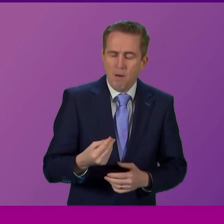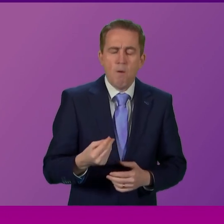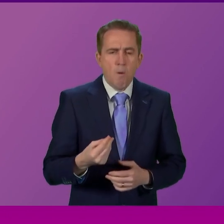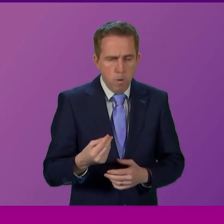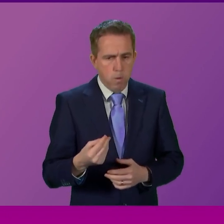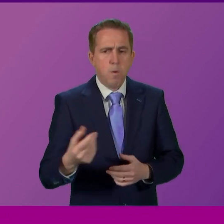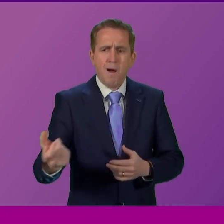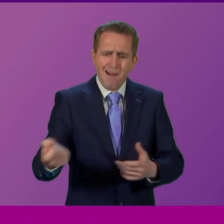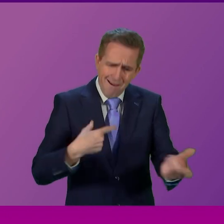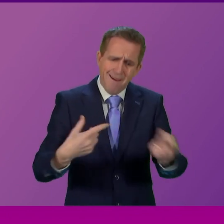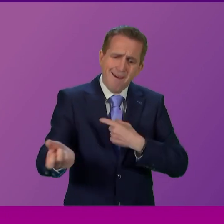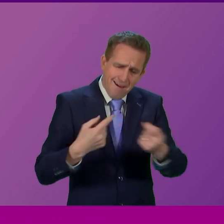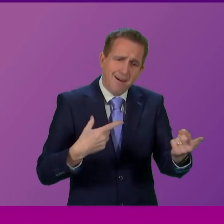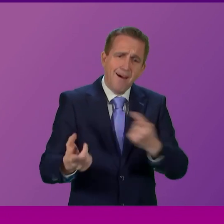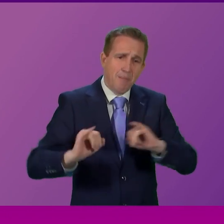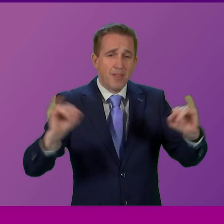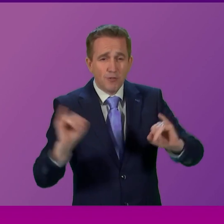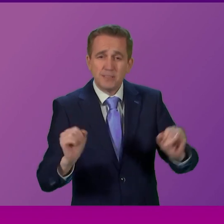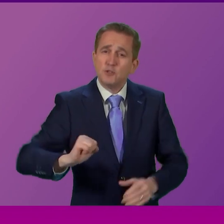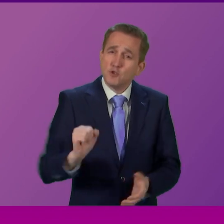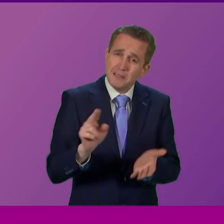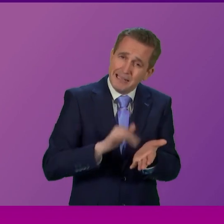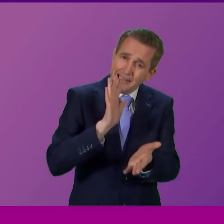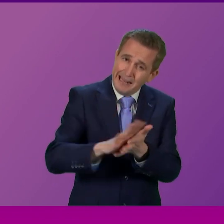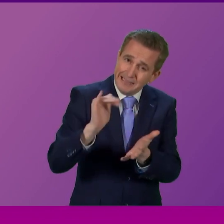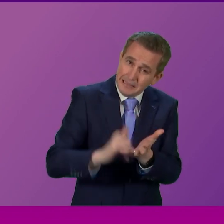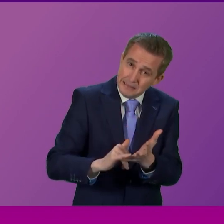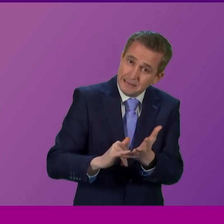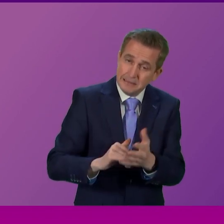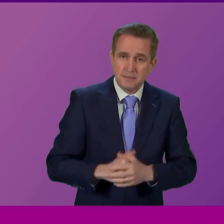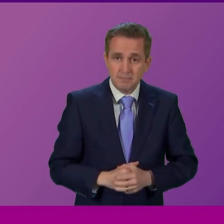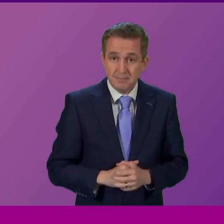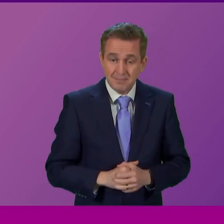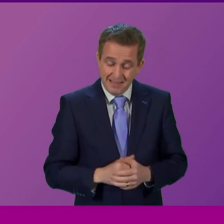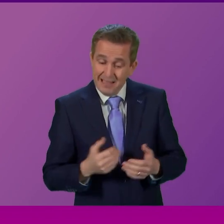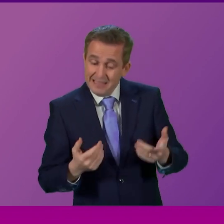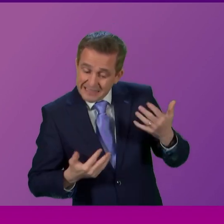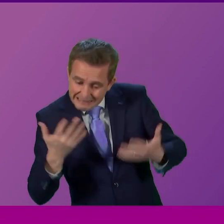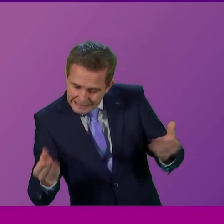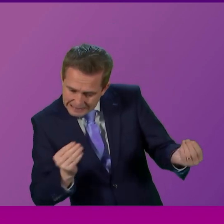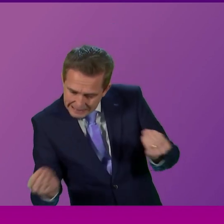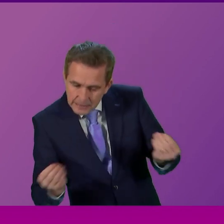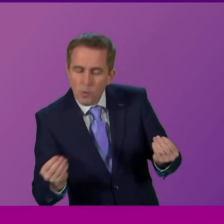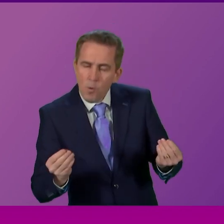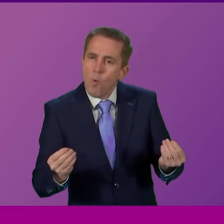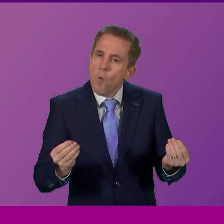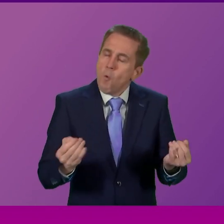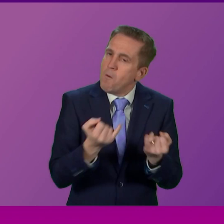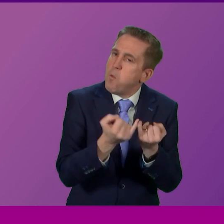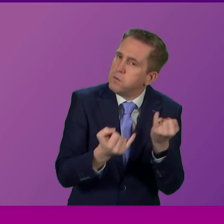crisis in our Scottish NHS and the latest statistics seem to reflect a situation that is now spiralling out of control.